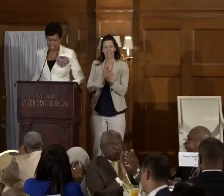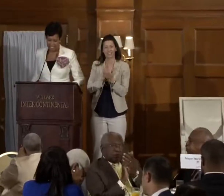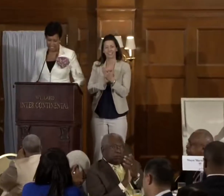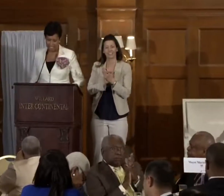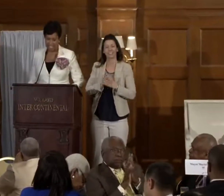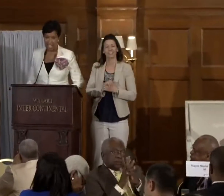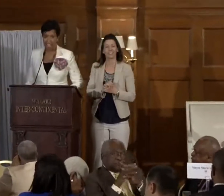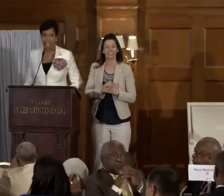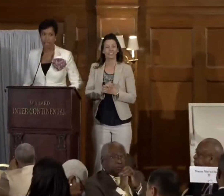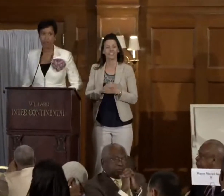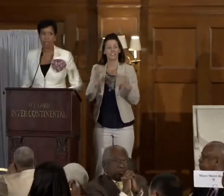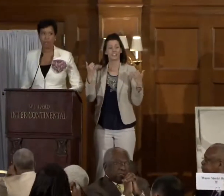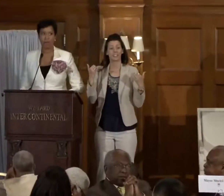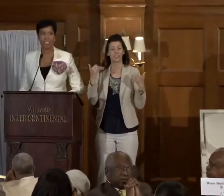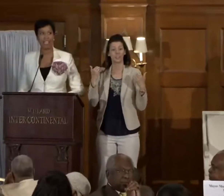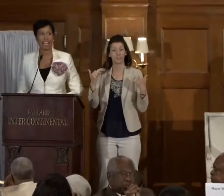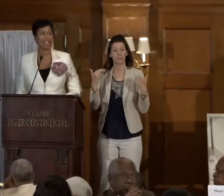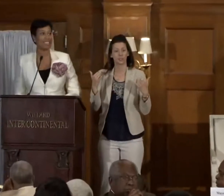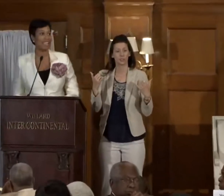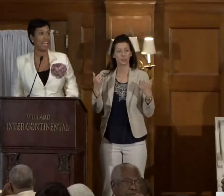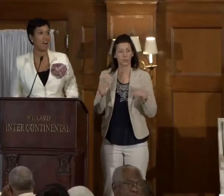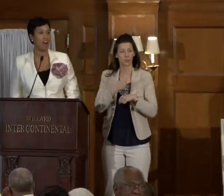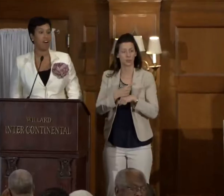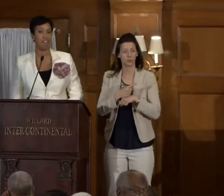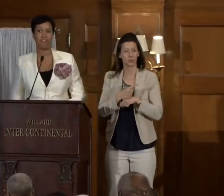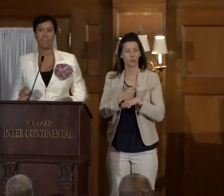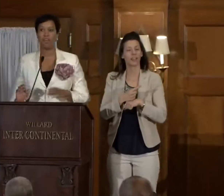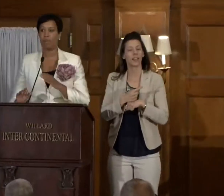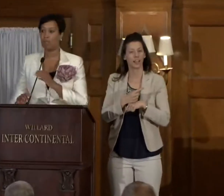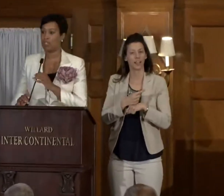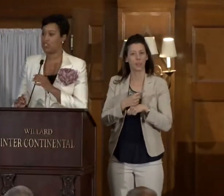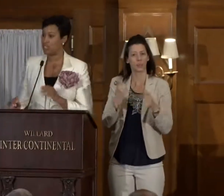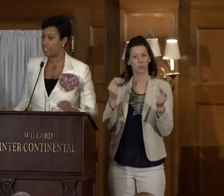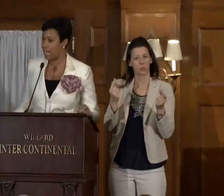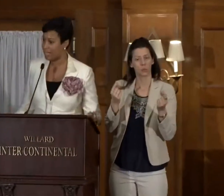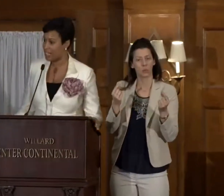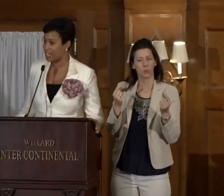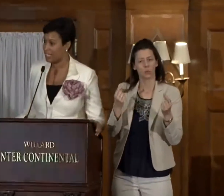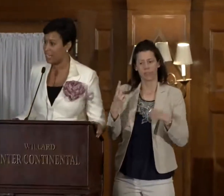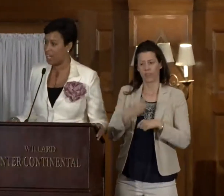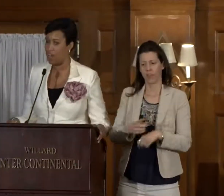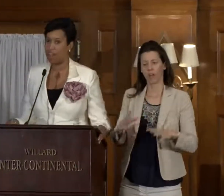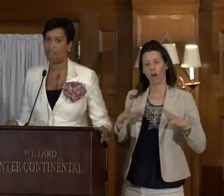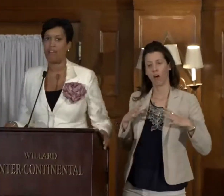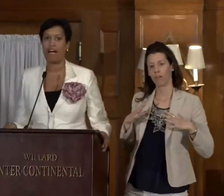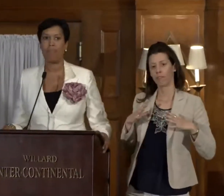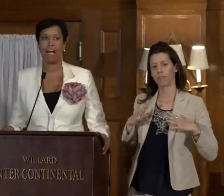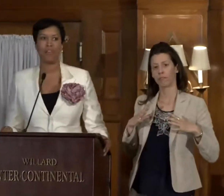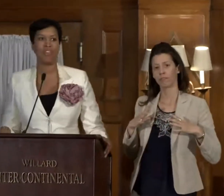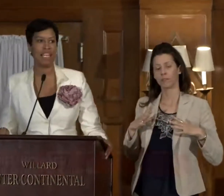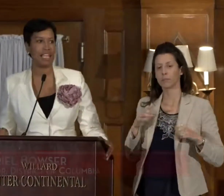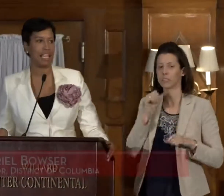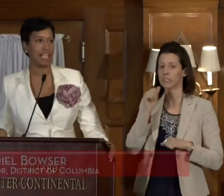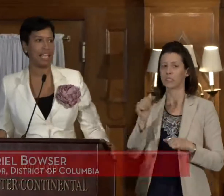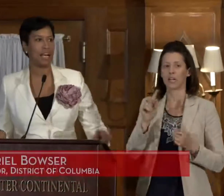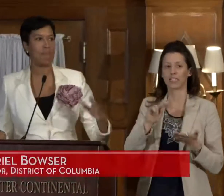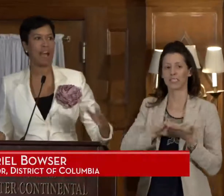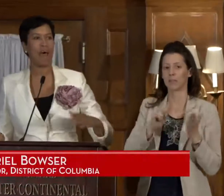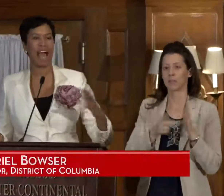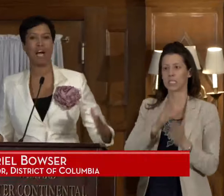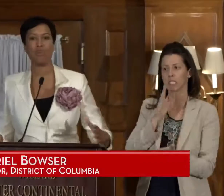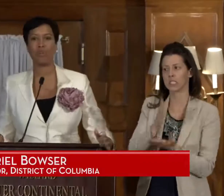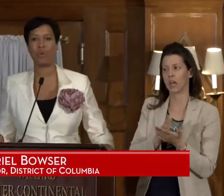This is a day where we take the day off, but we should not take the day off about thinking